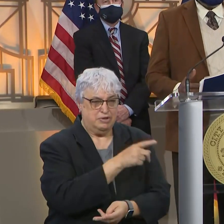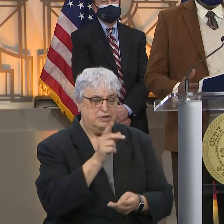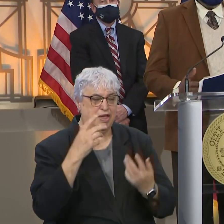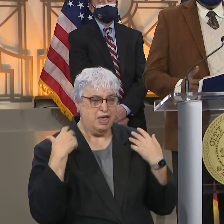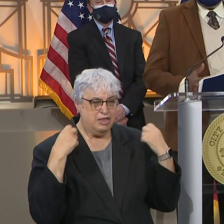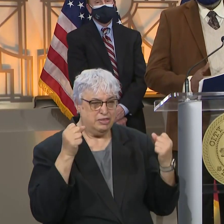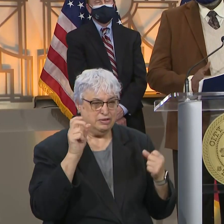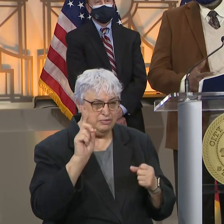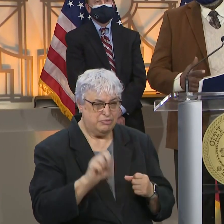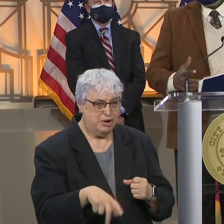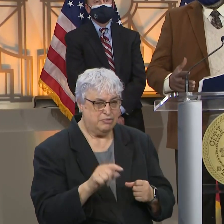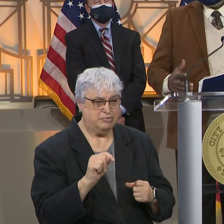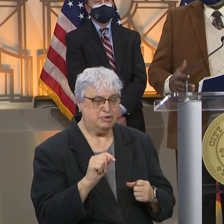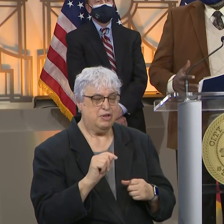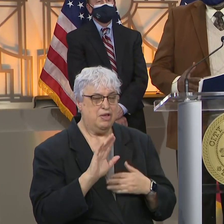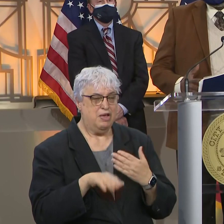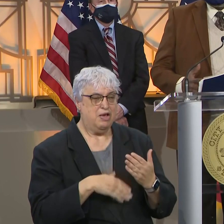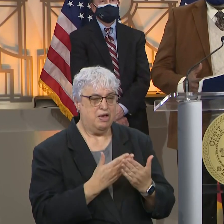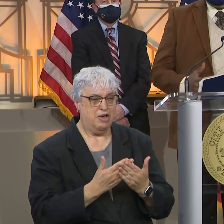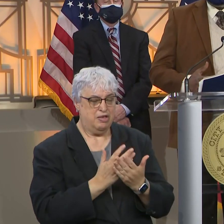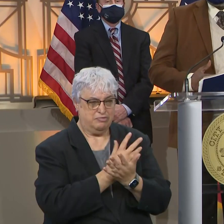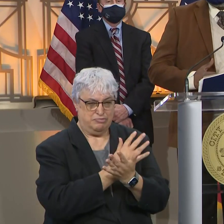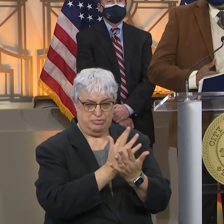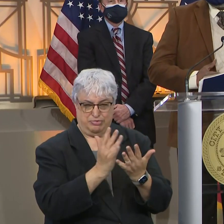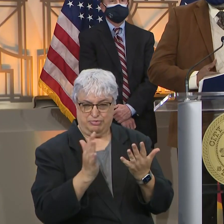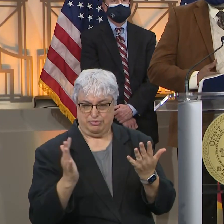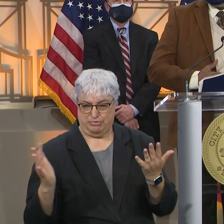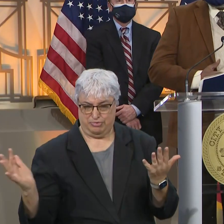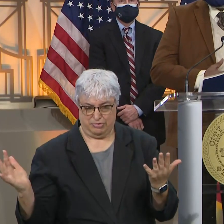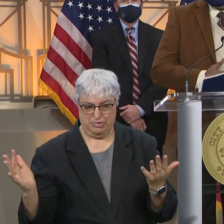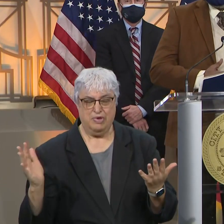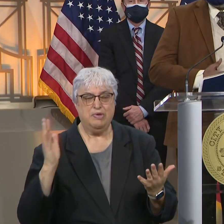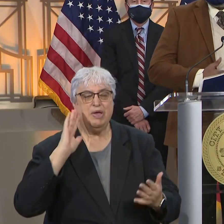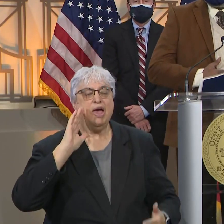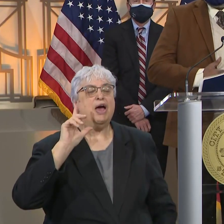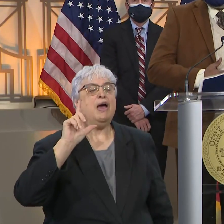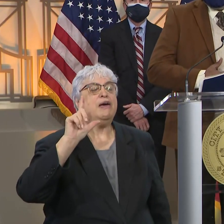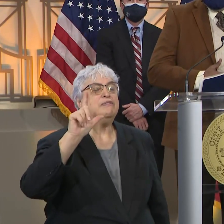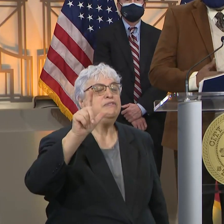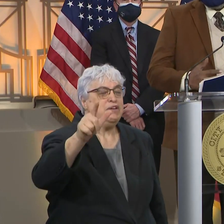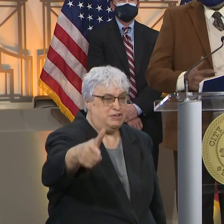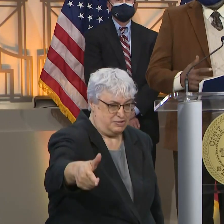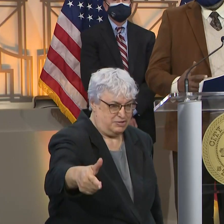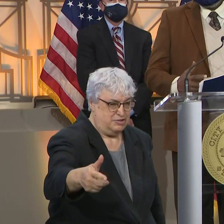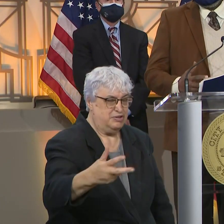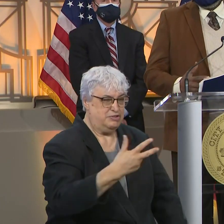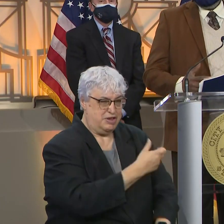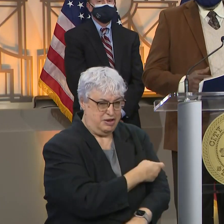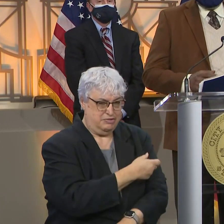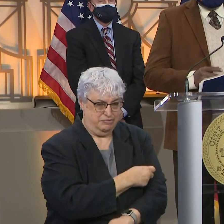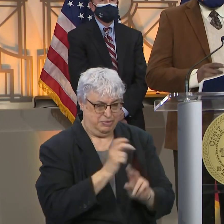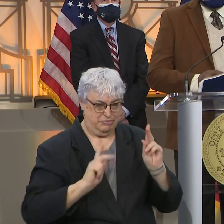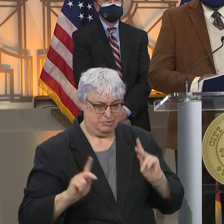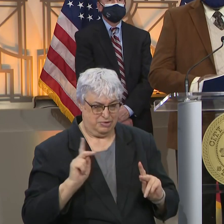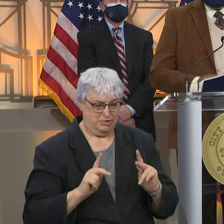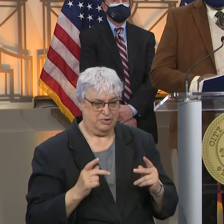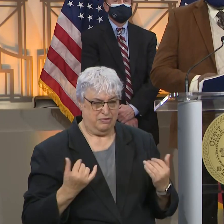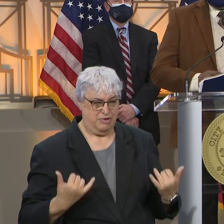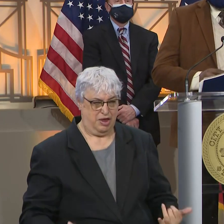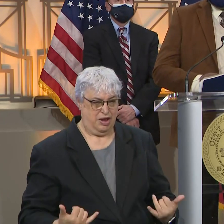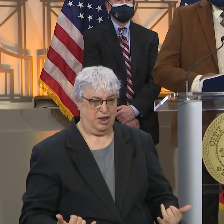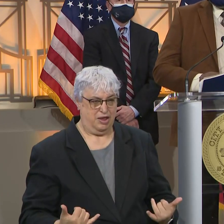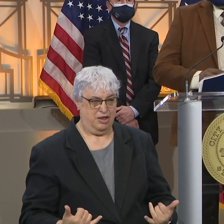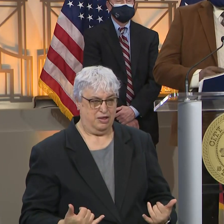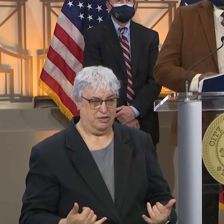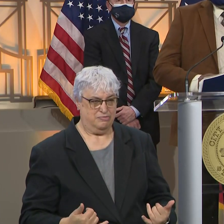departments, all will be a part of a system that will be eventually vaccinating folks. But because of